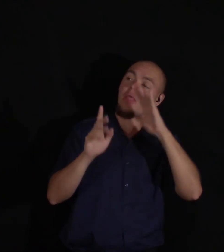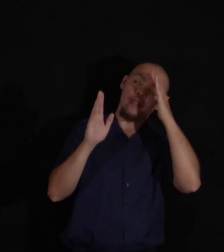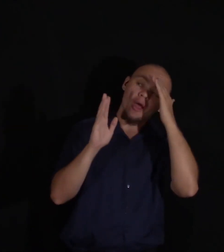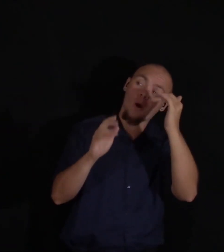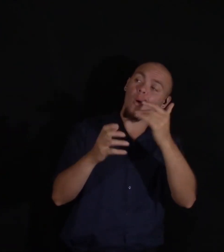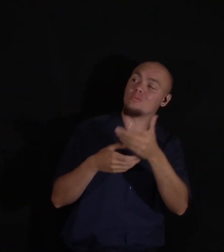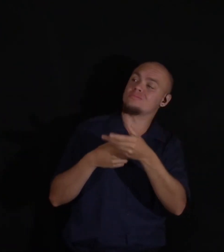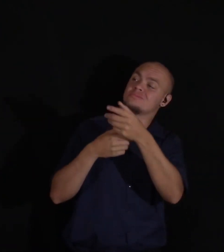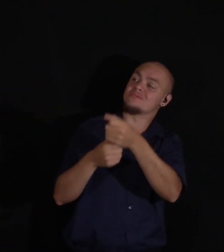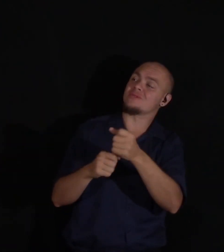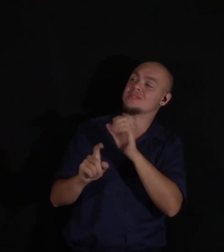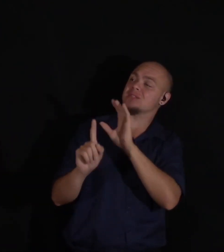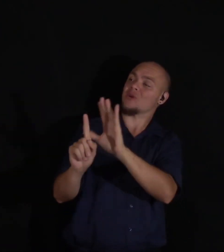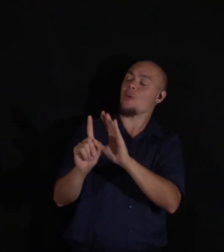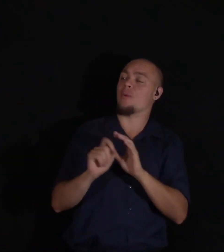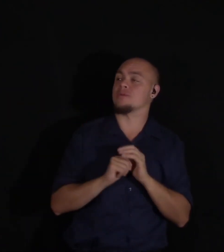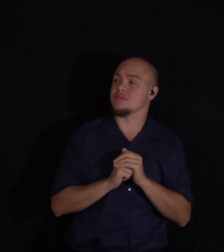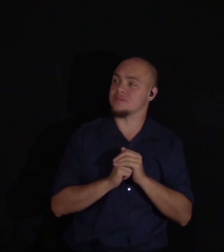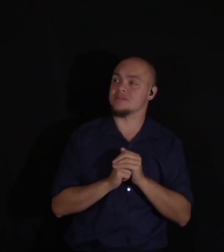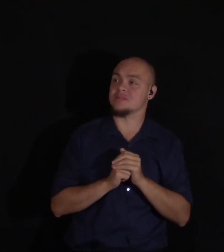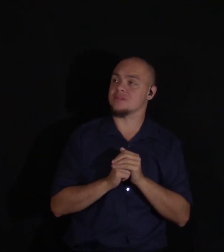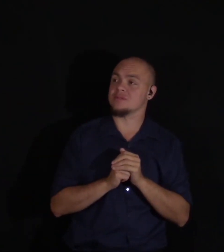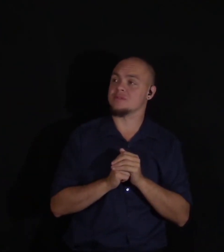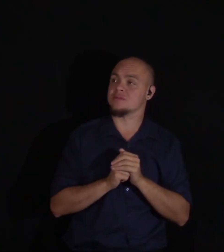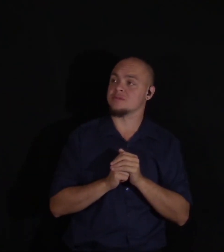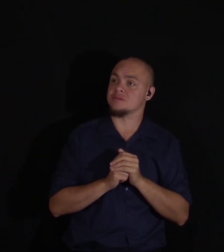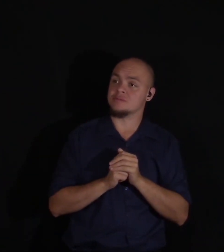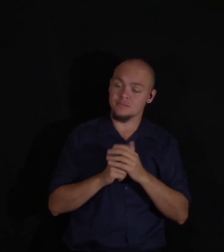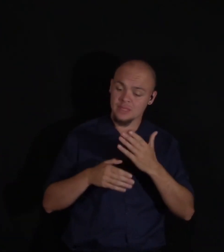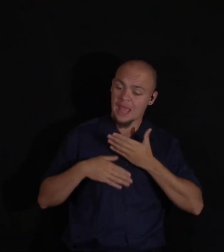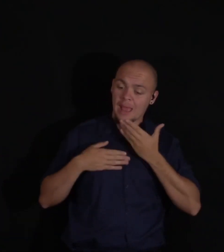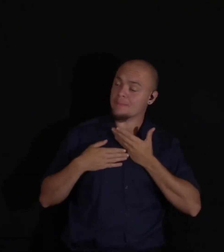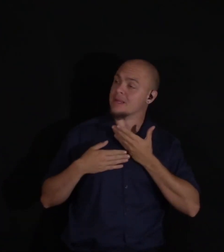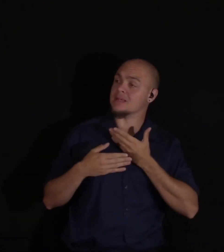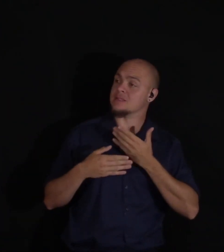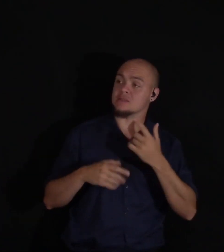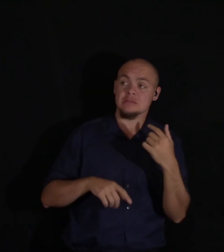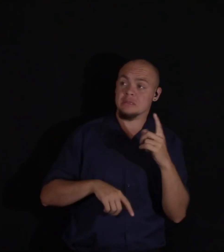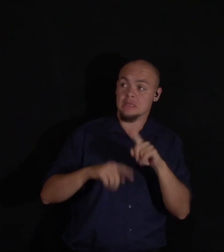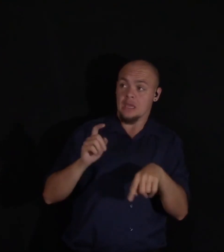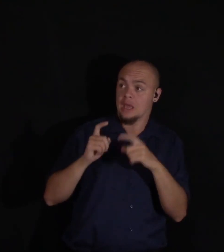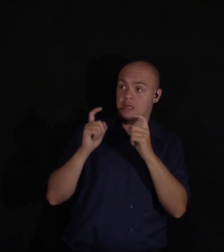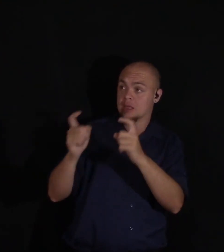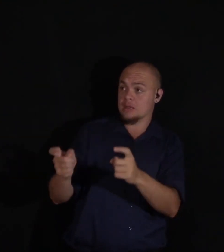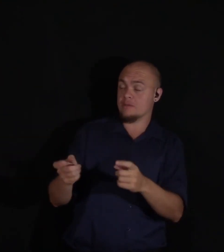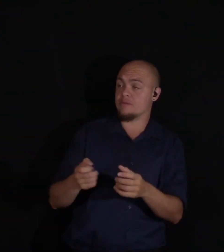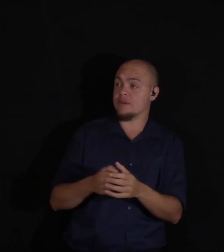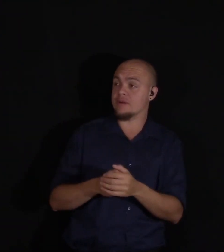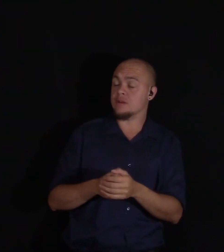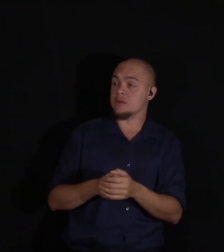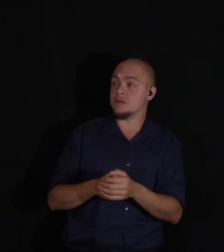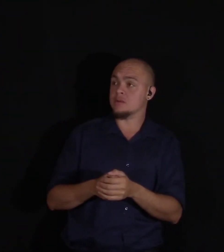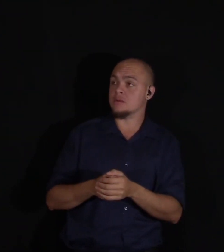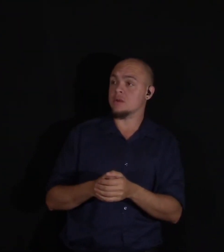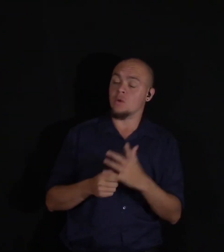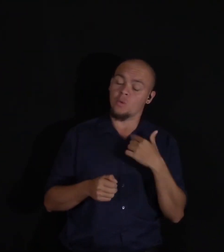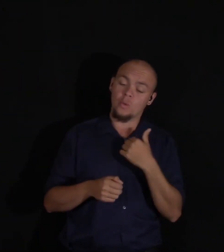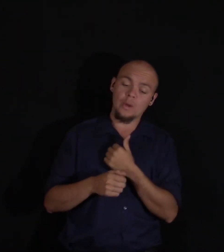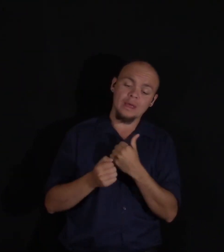Have we lost the power of rendering you happy? Ah, while we love, while we are true to each other,